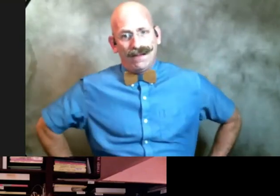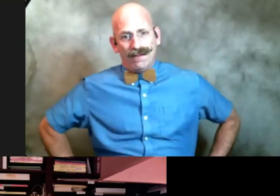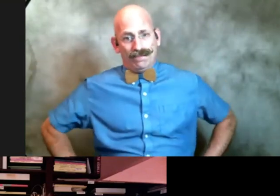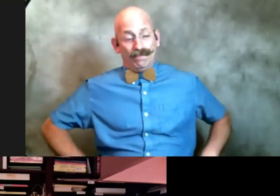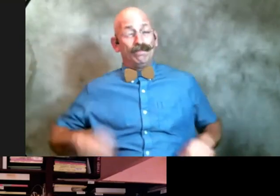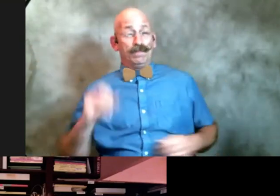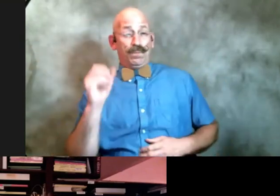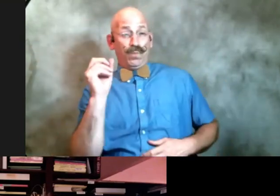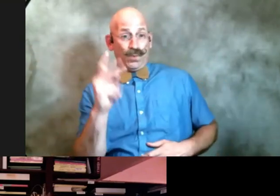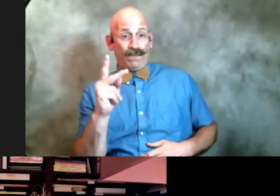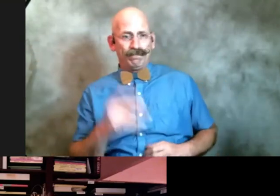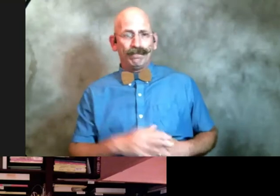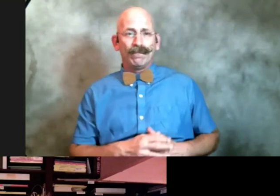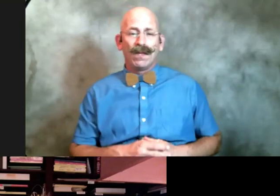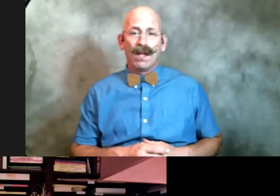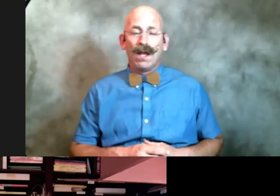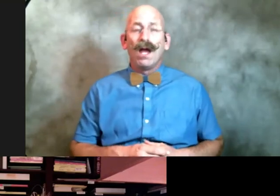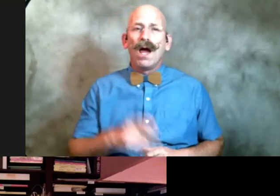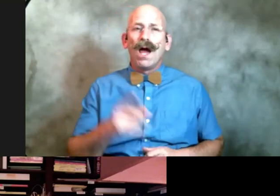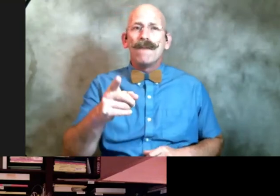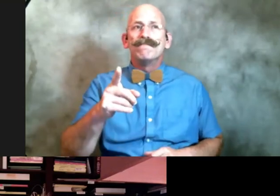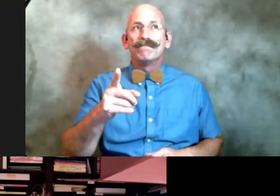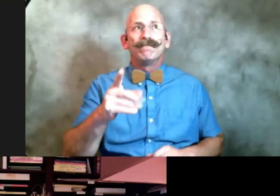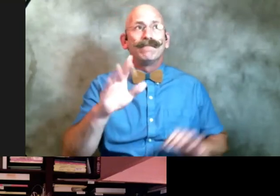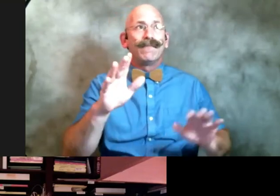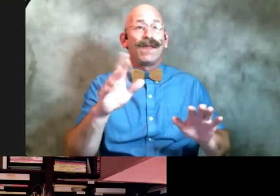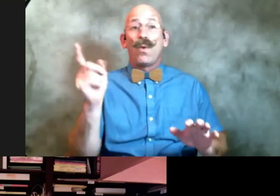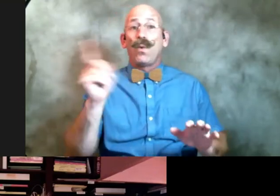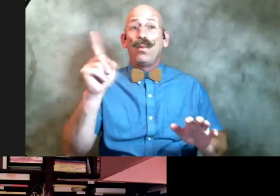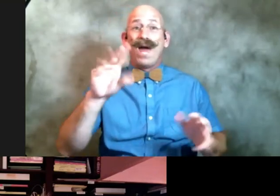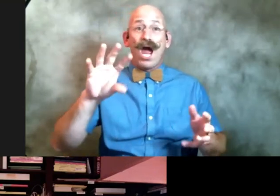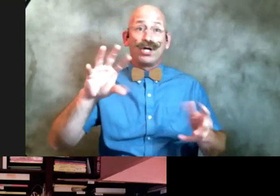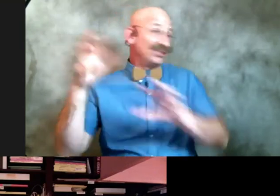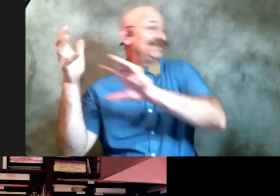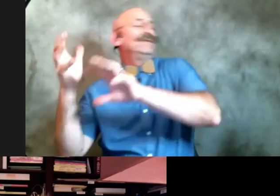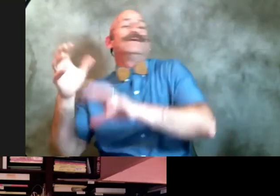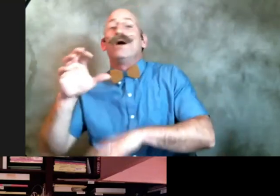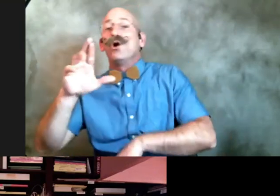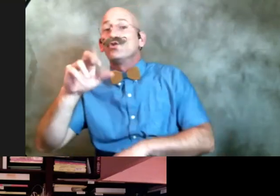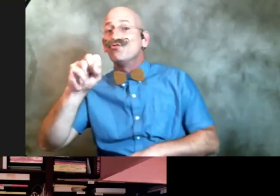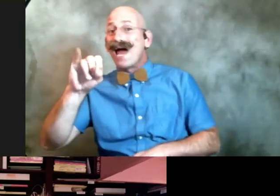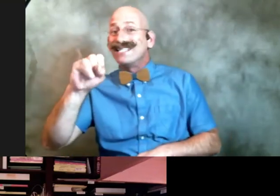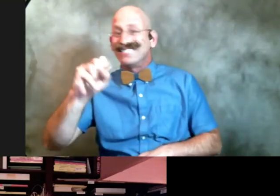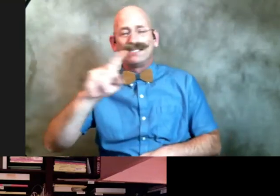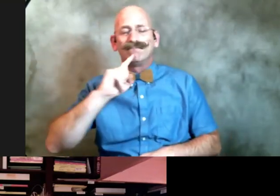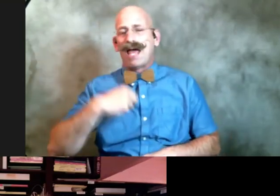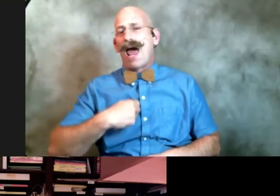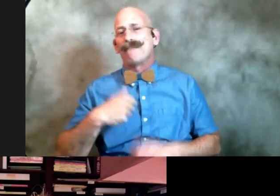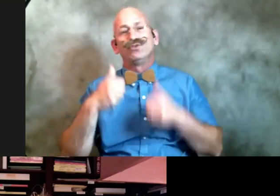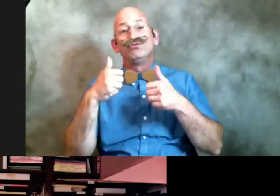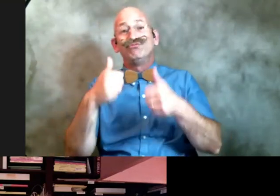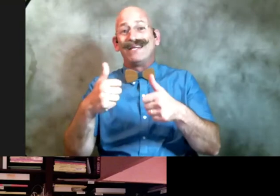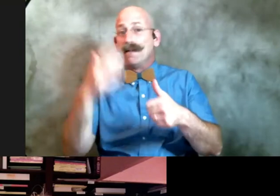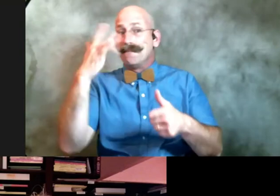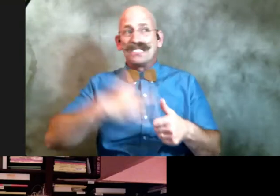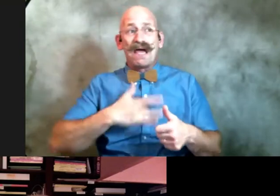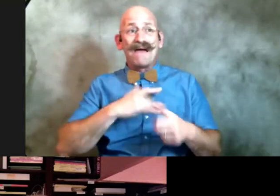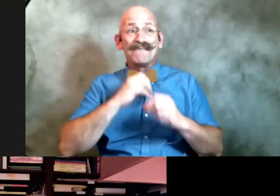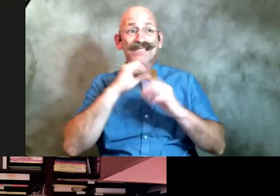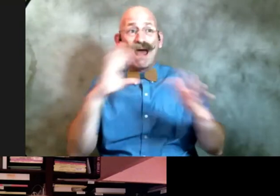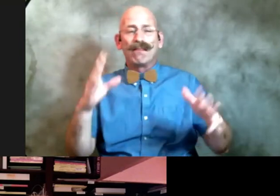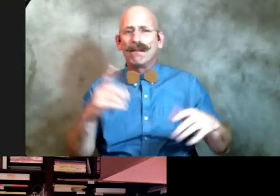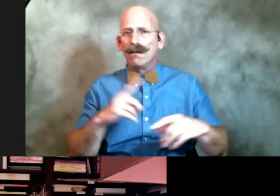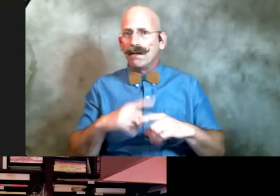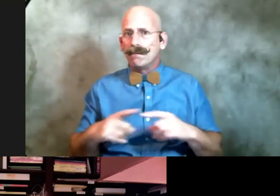um in a crisis i can be great because i'm not feeling anything but then how do you